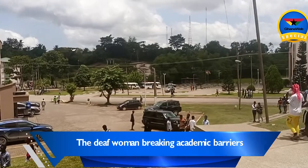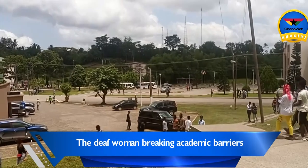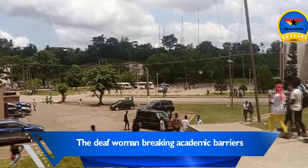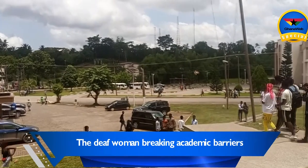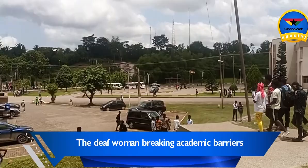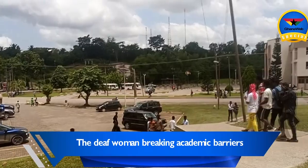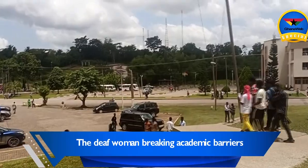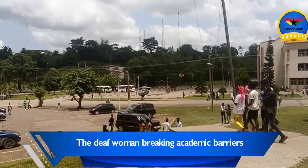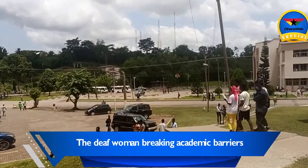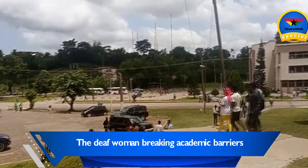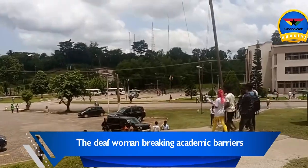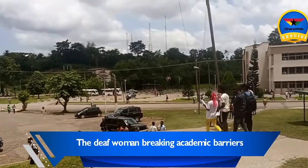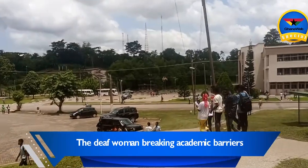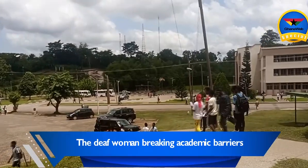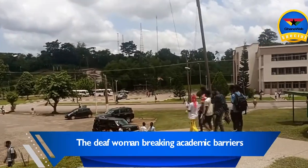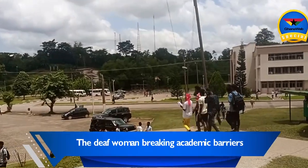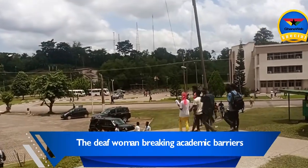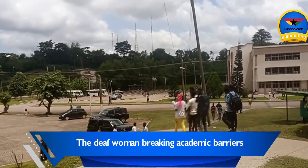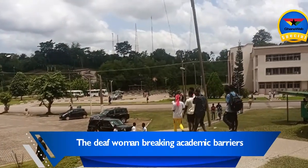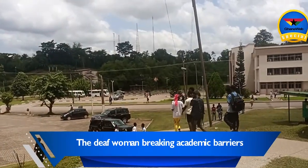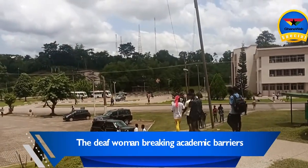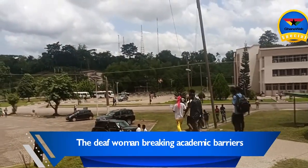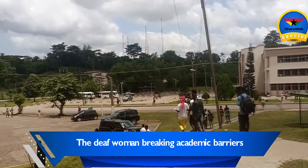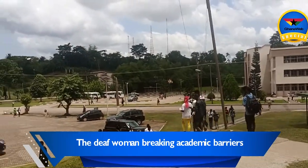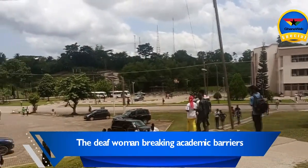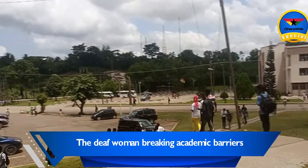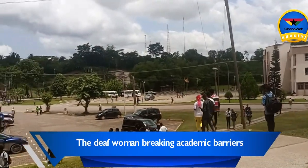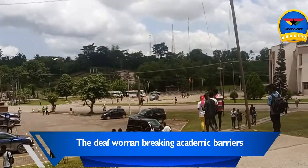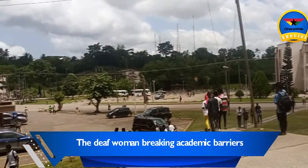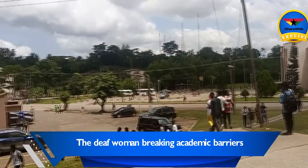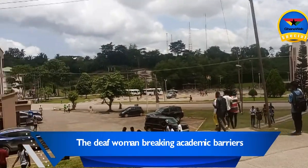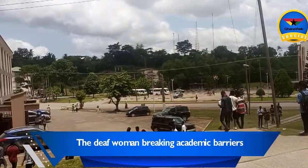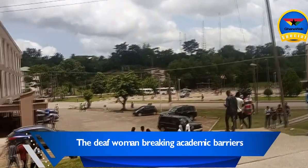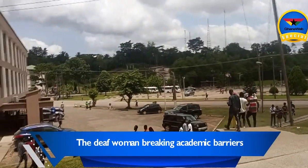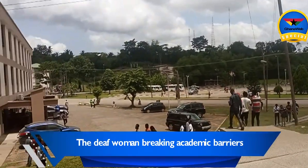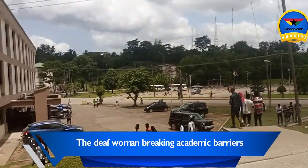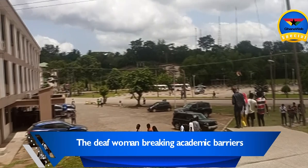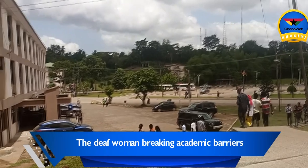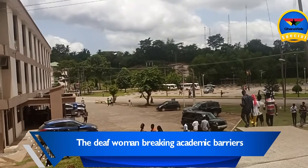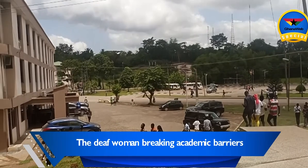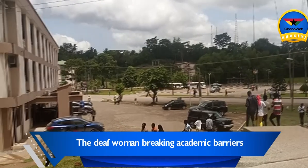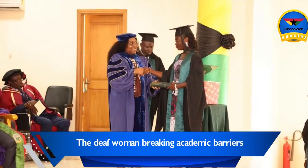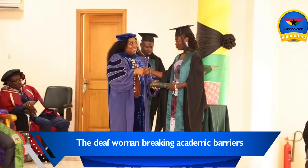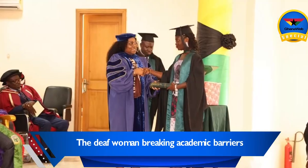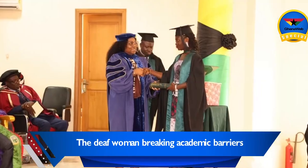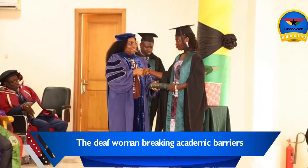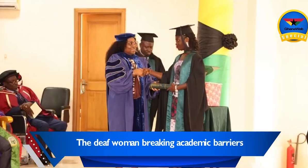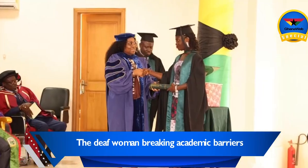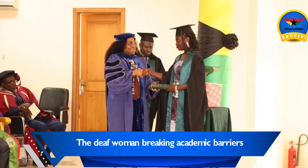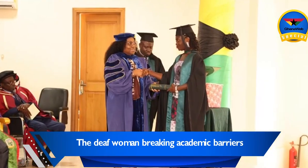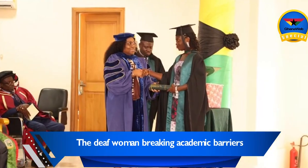obstacle in her path, from primary, secondary, and tertiary levels, and finally graduating with a